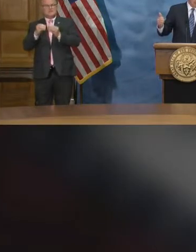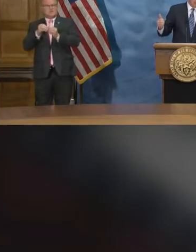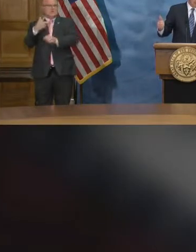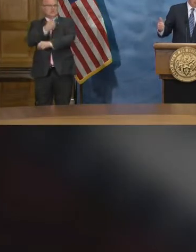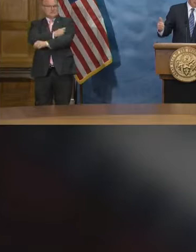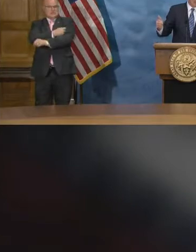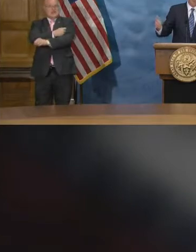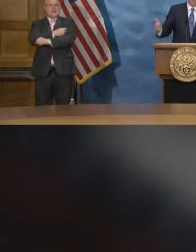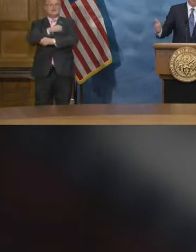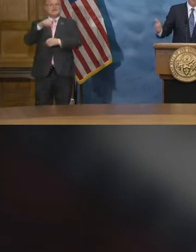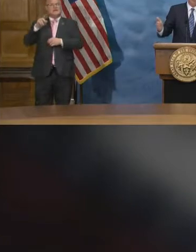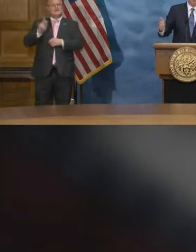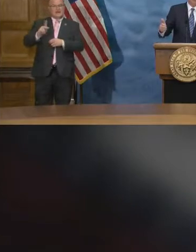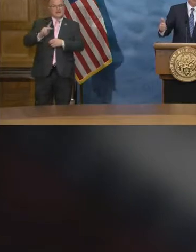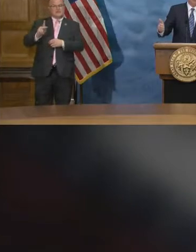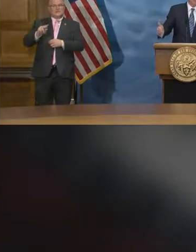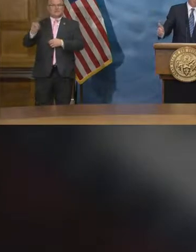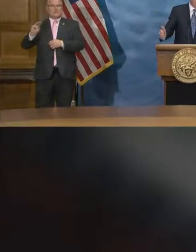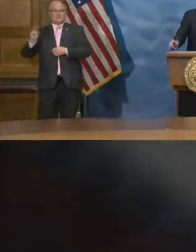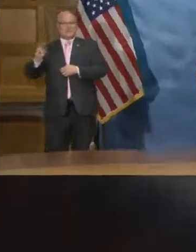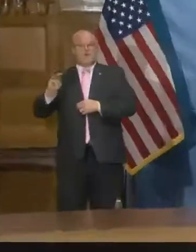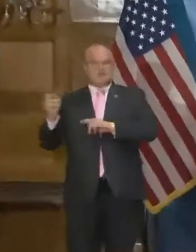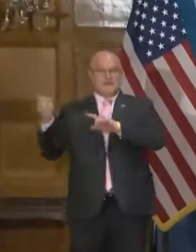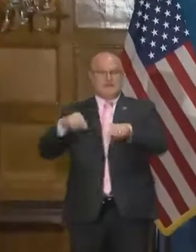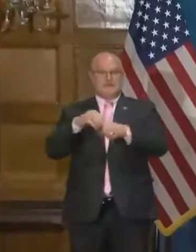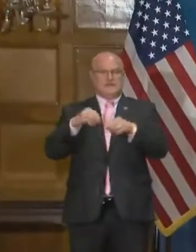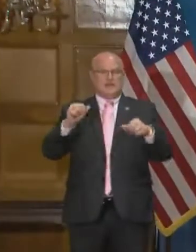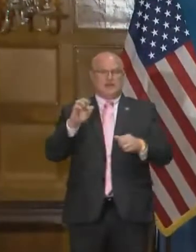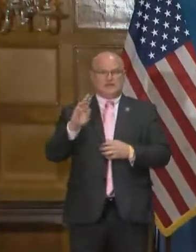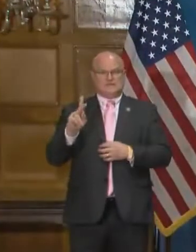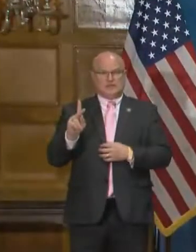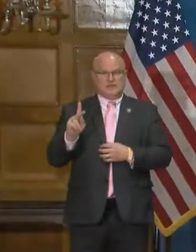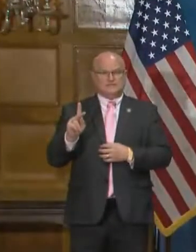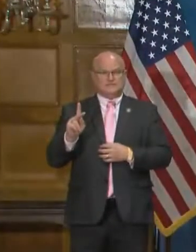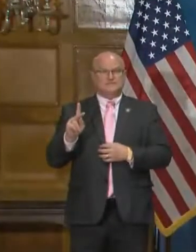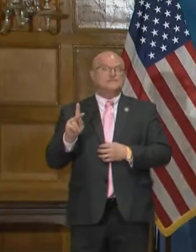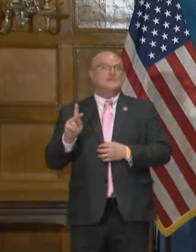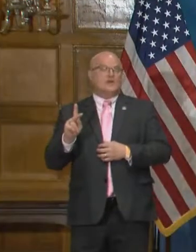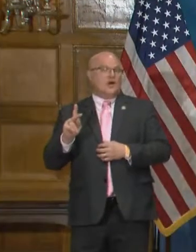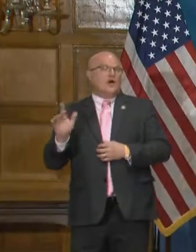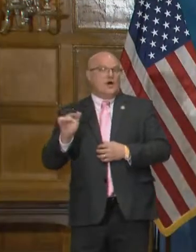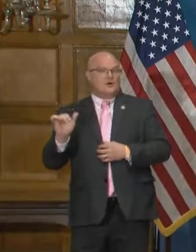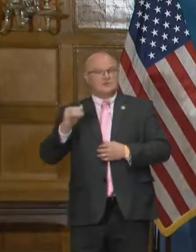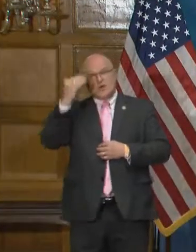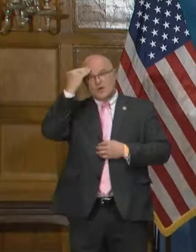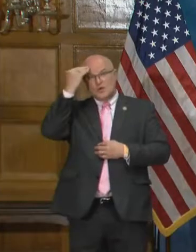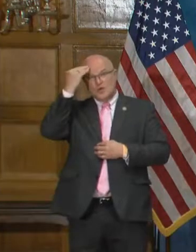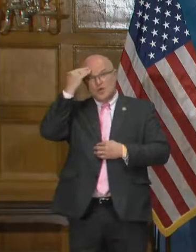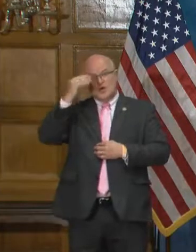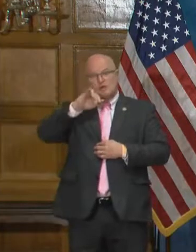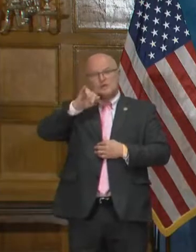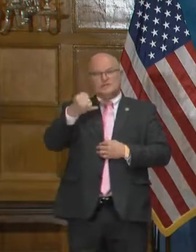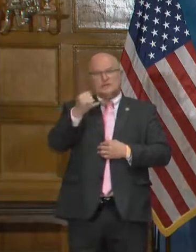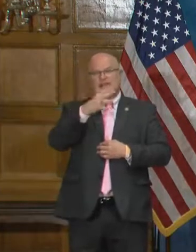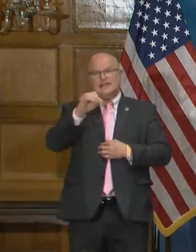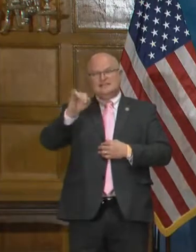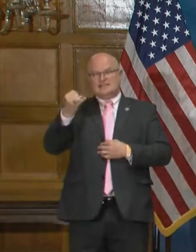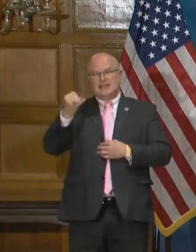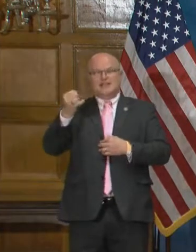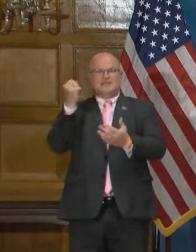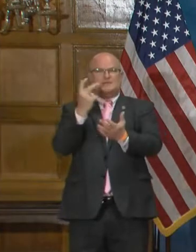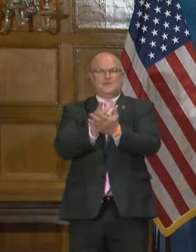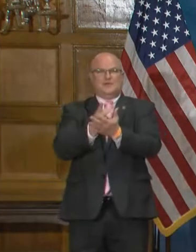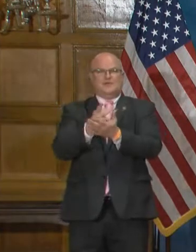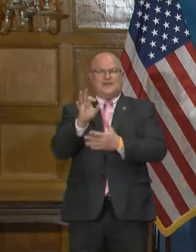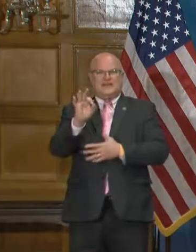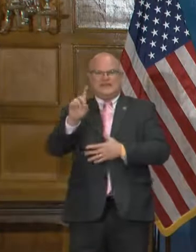of the Pfizer and Moderna vaccine to Arkansas. In addition, of course, we know that J and J has been approved by the